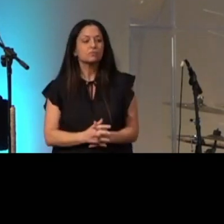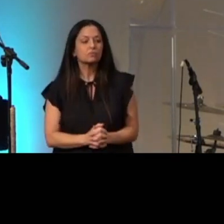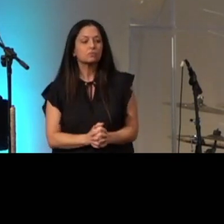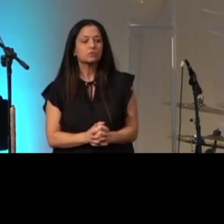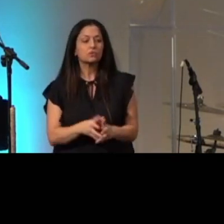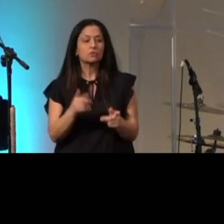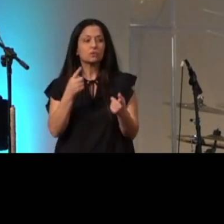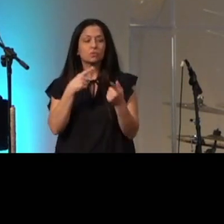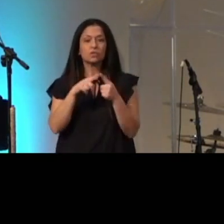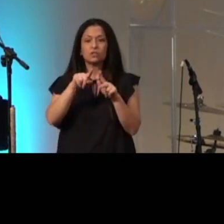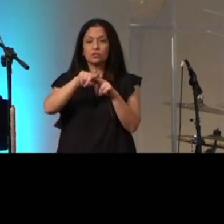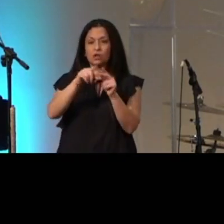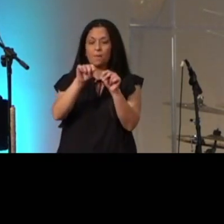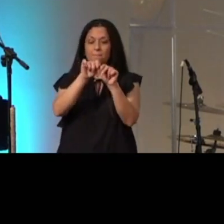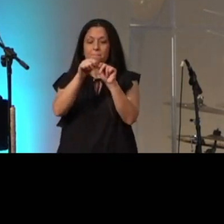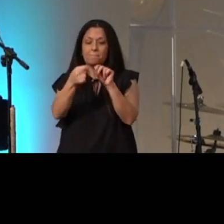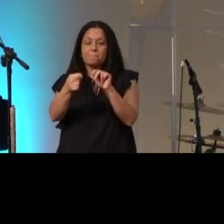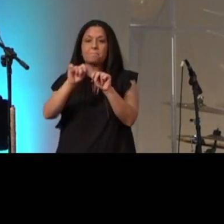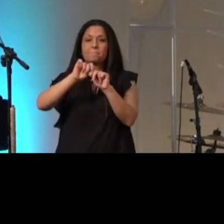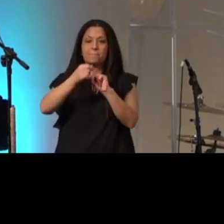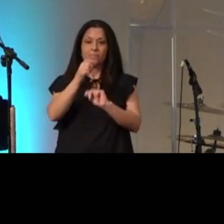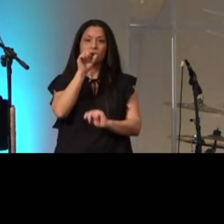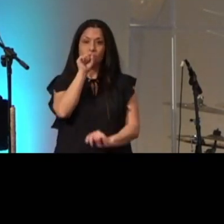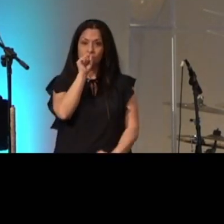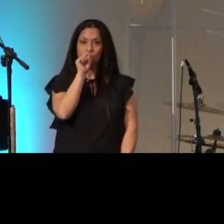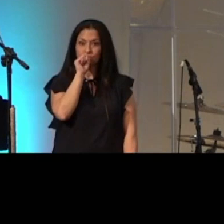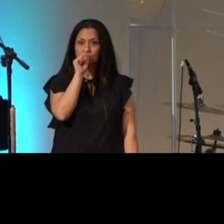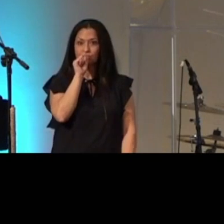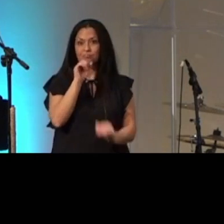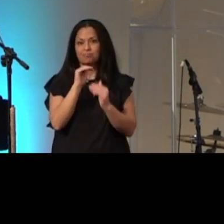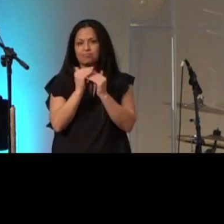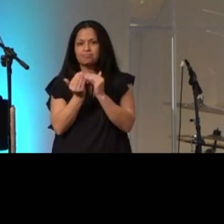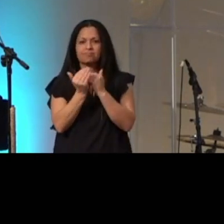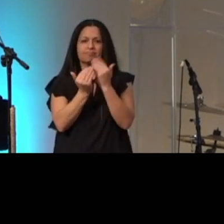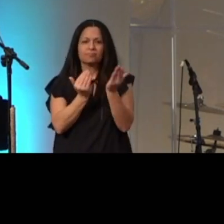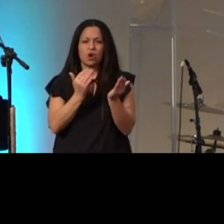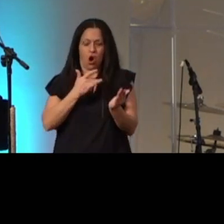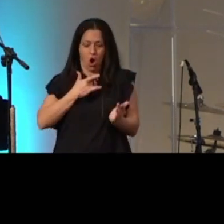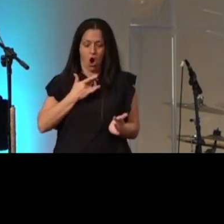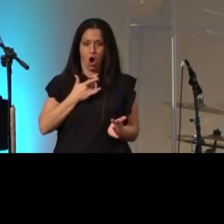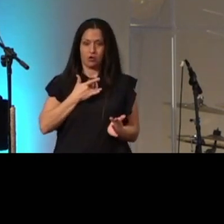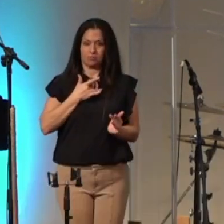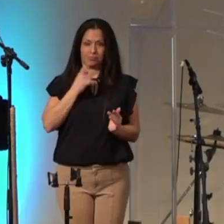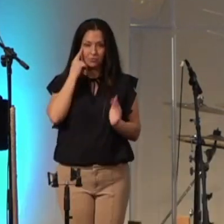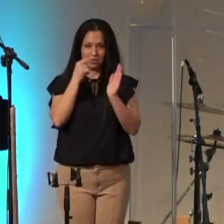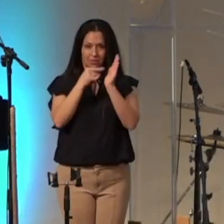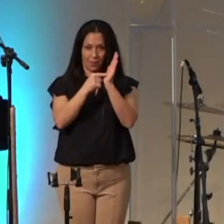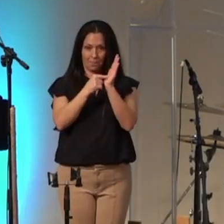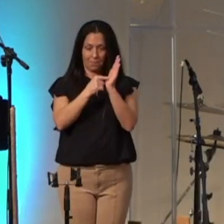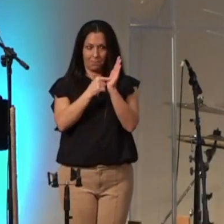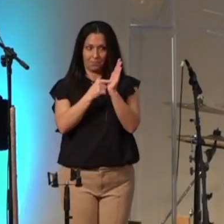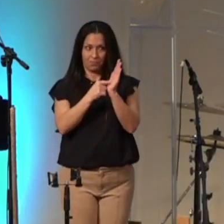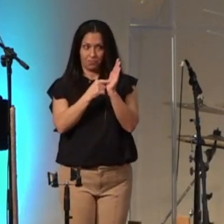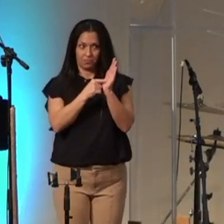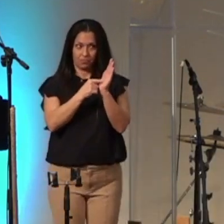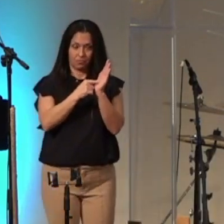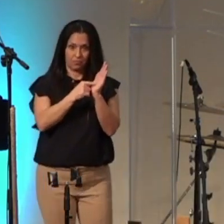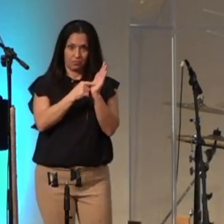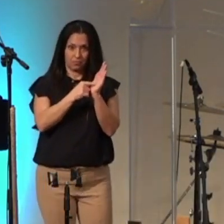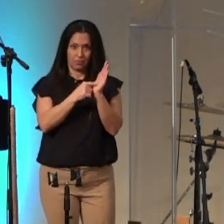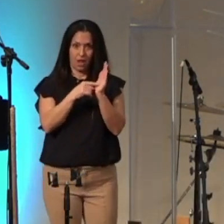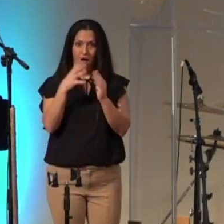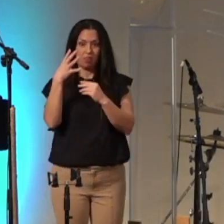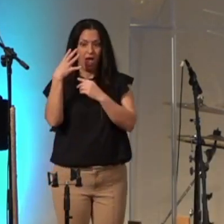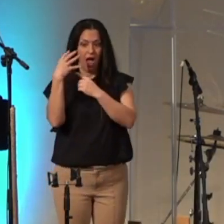when you start to peel back the layers of the heart reality is the